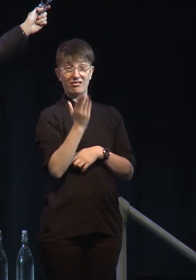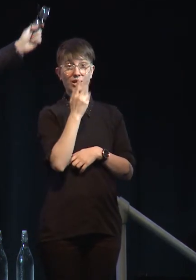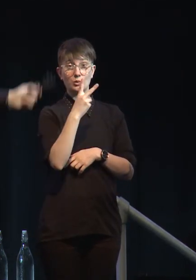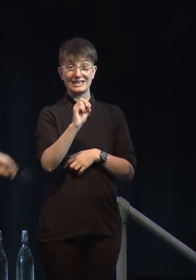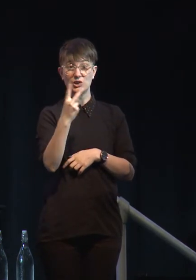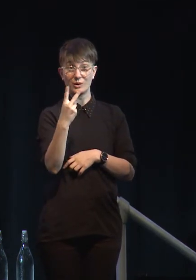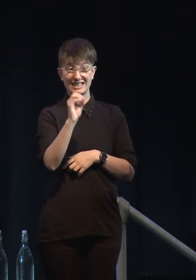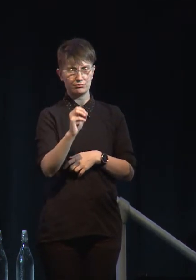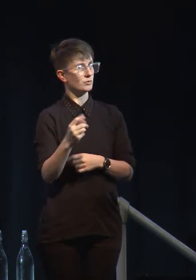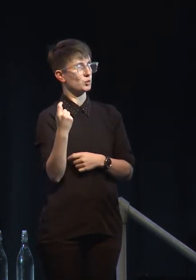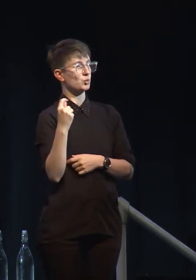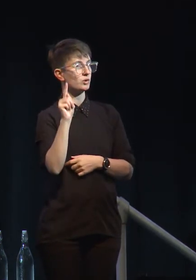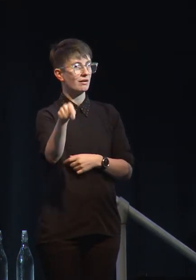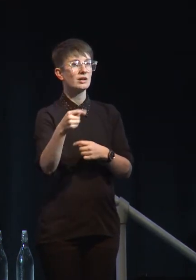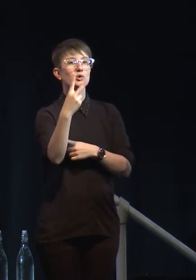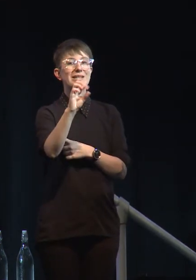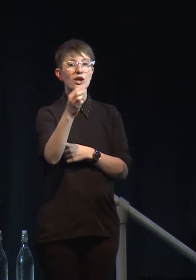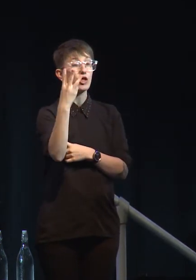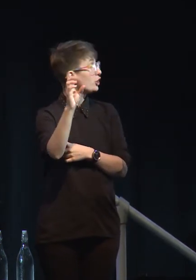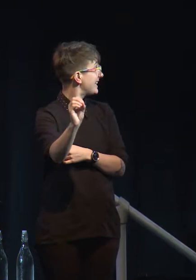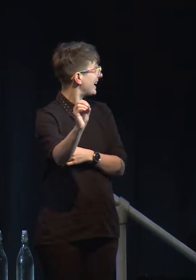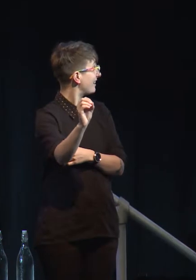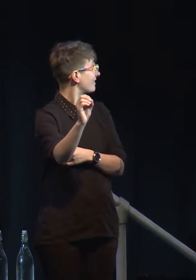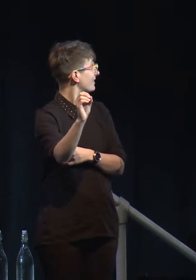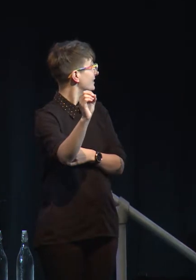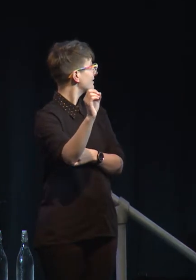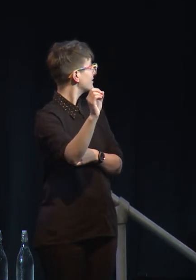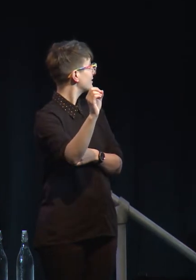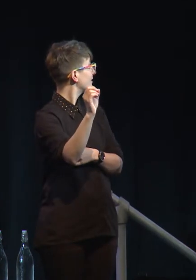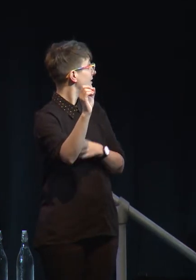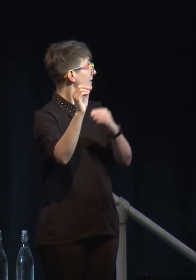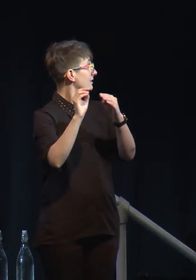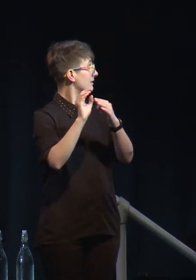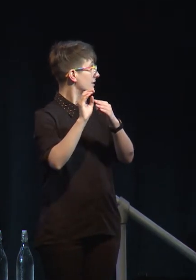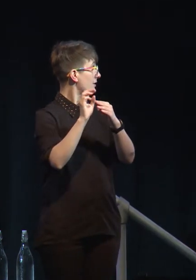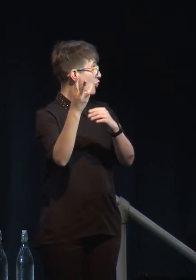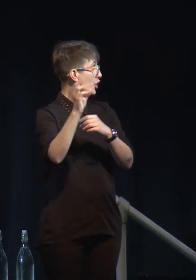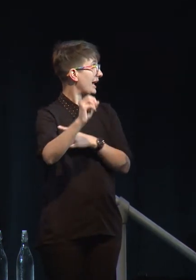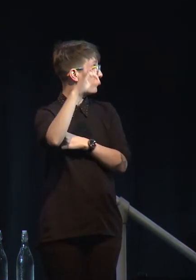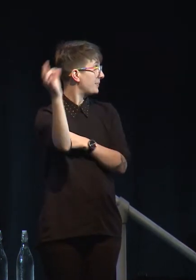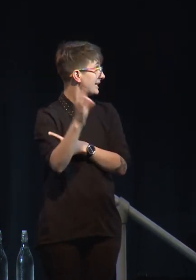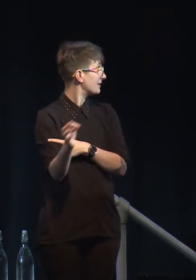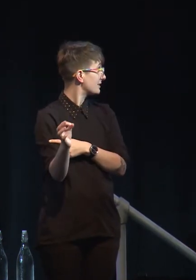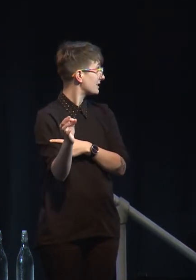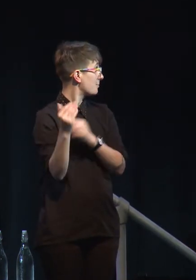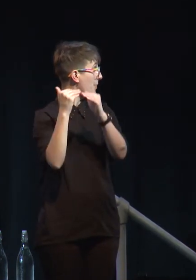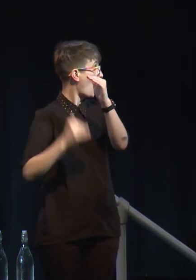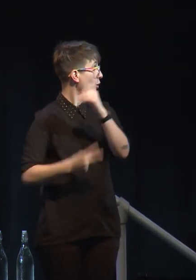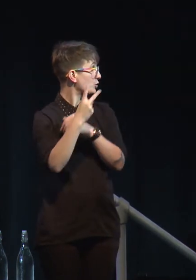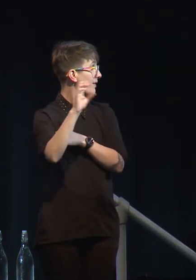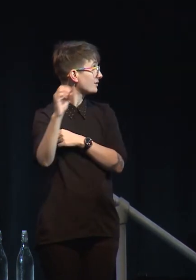2030, 30% below 2005, 11% below 1990.